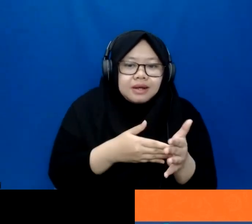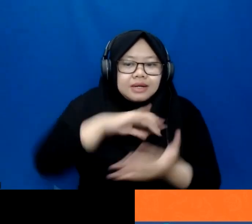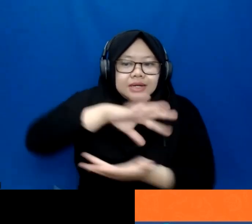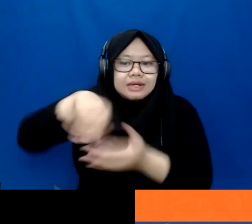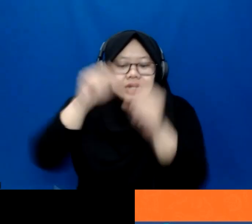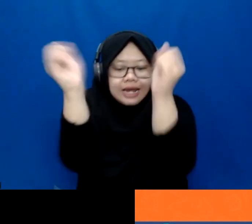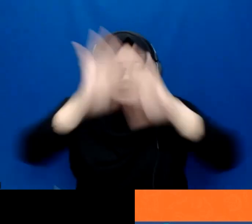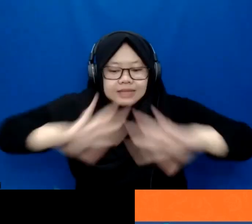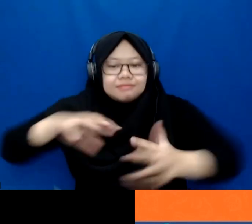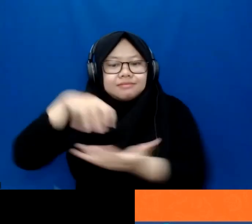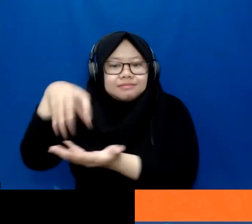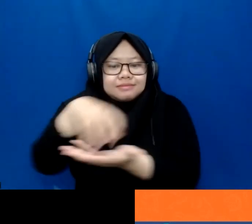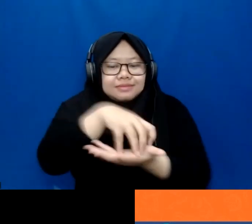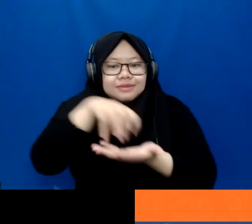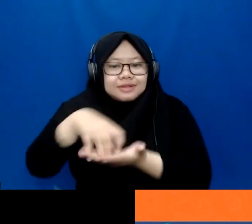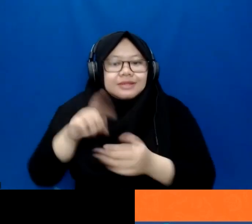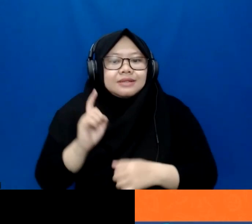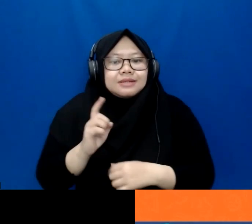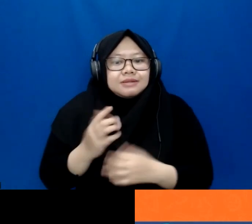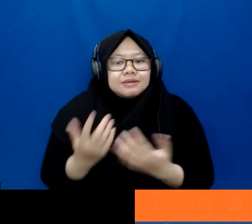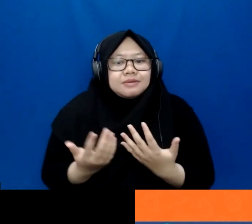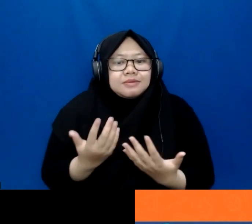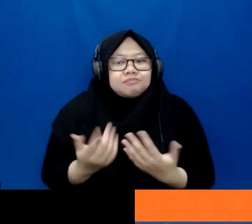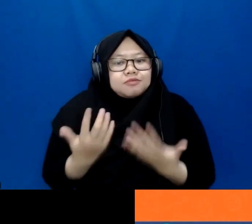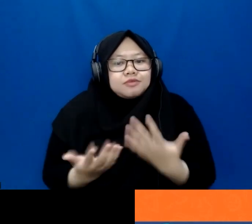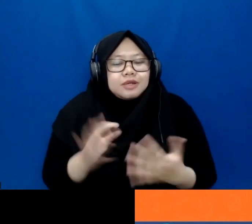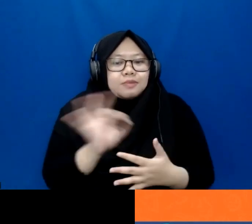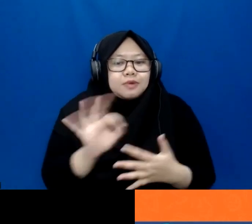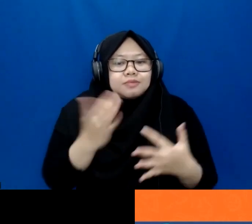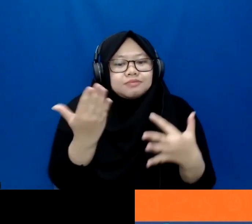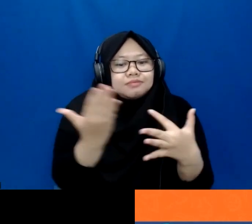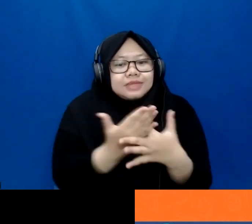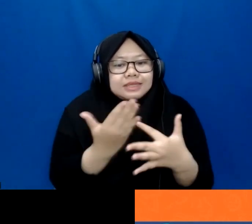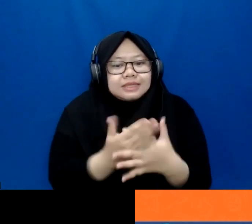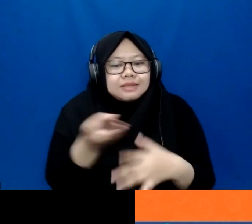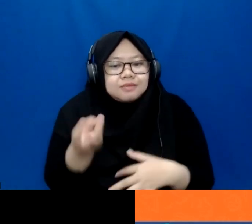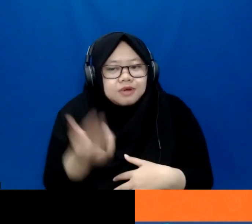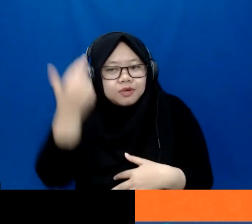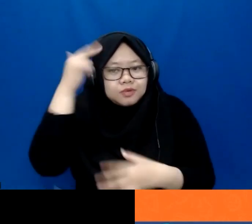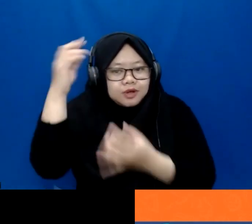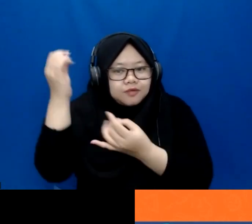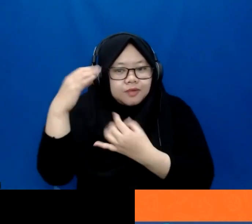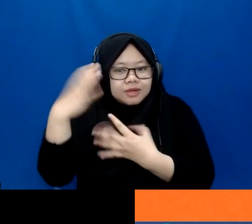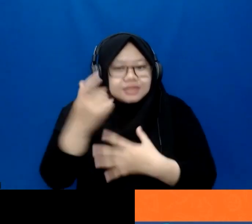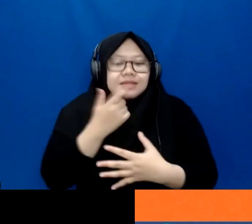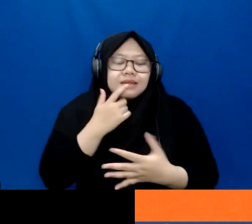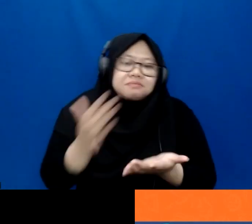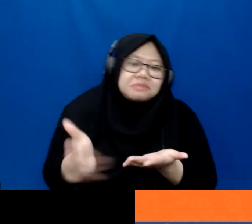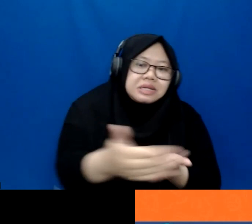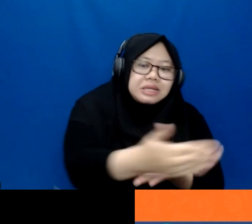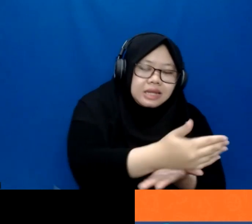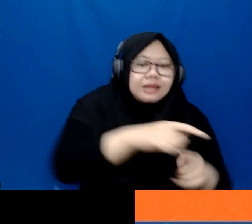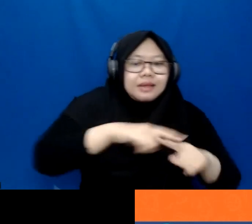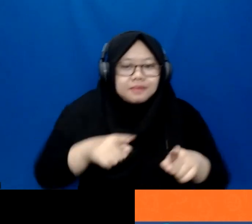isn't always an easy, accessible way of getting this kind of information, this kind of data. And